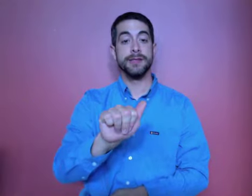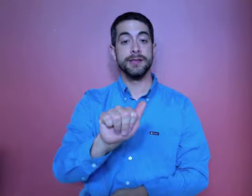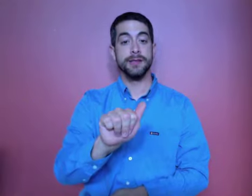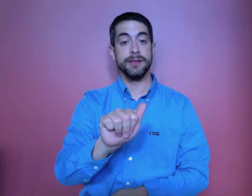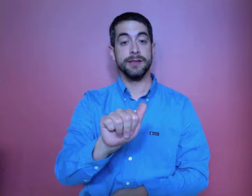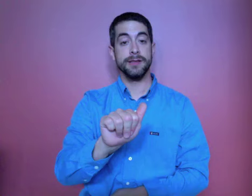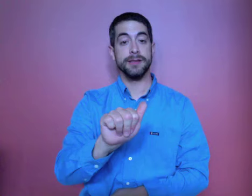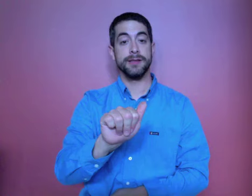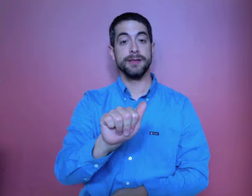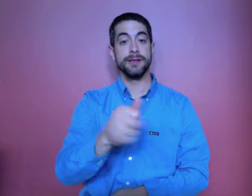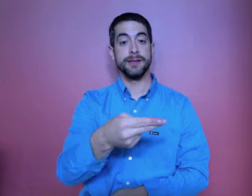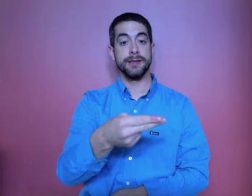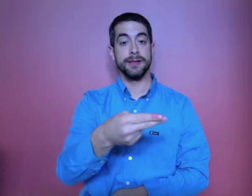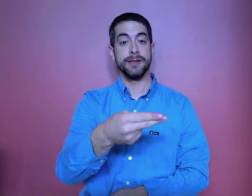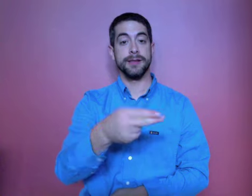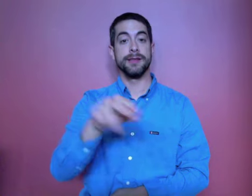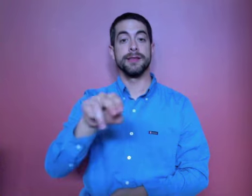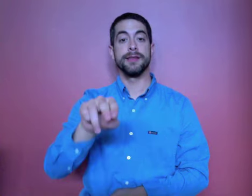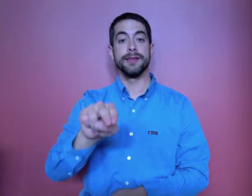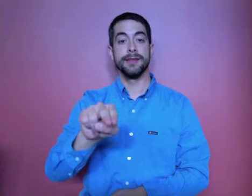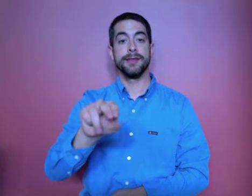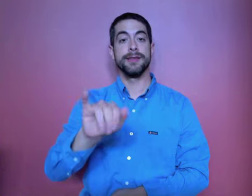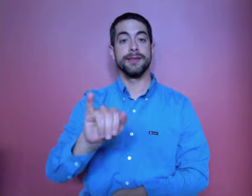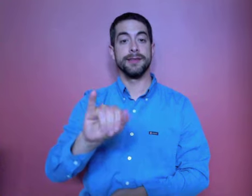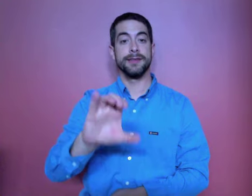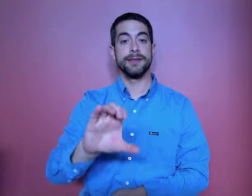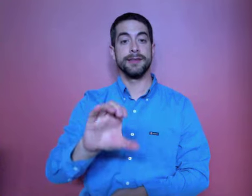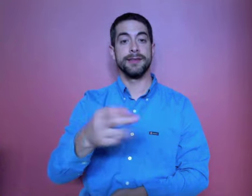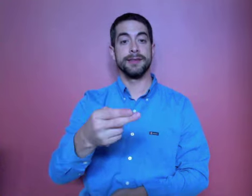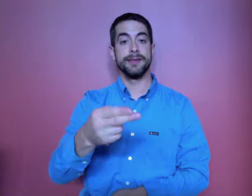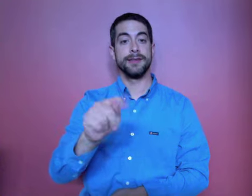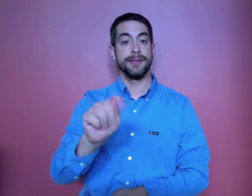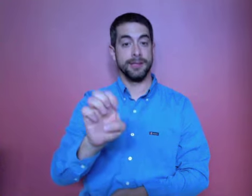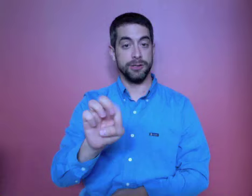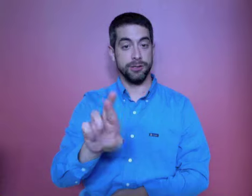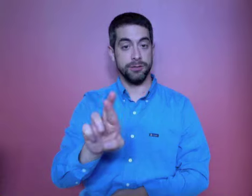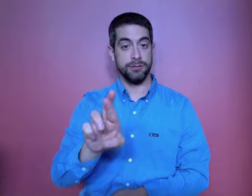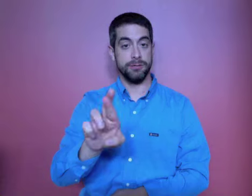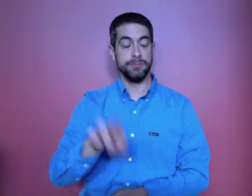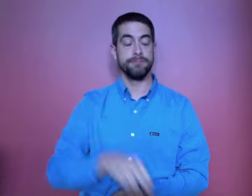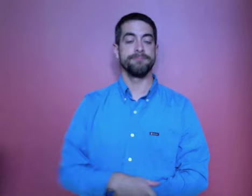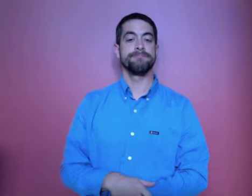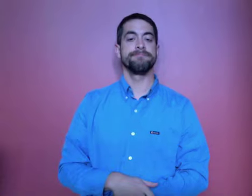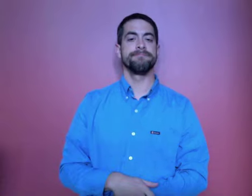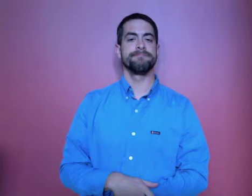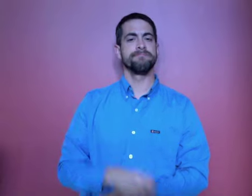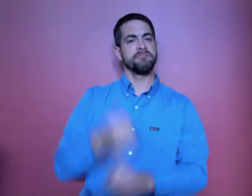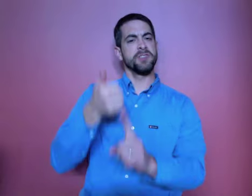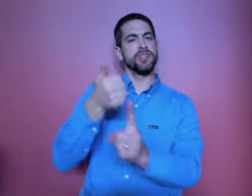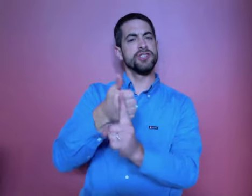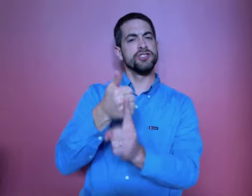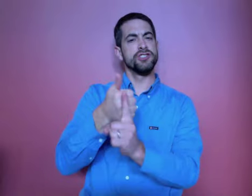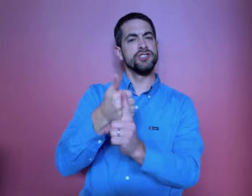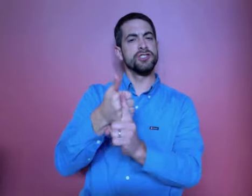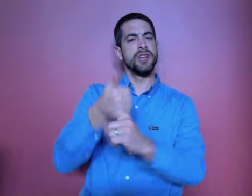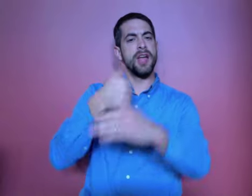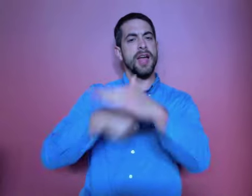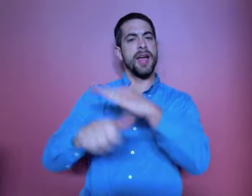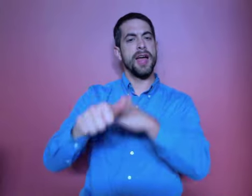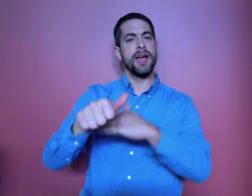Sarah Nichter, who is the Information and Development Manager for the